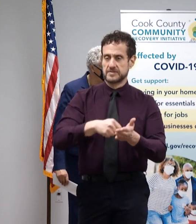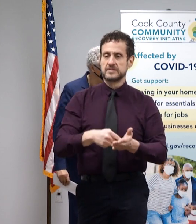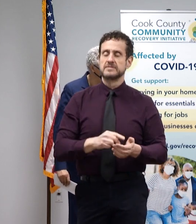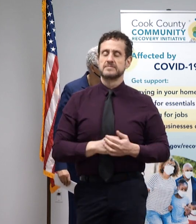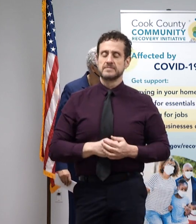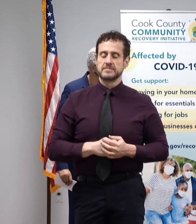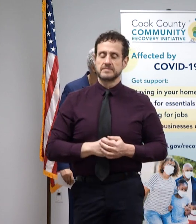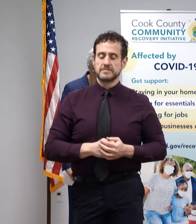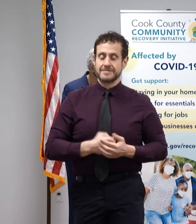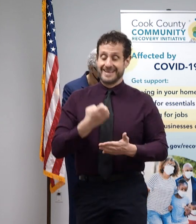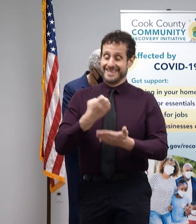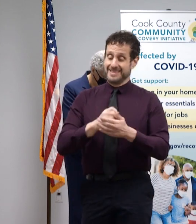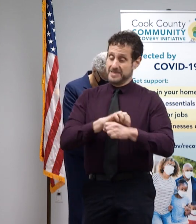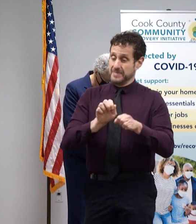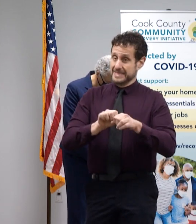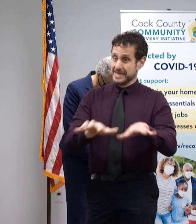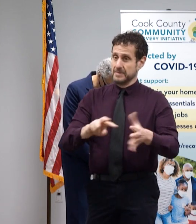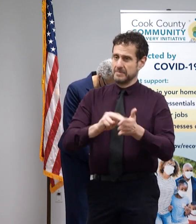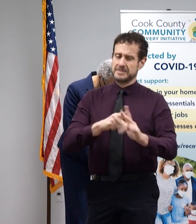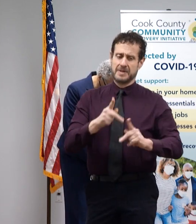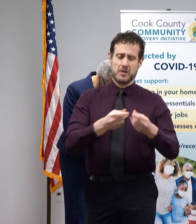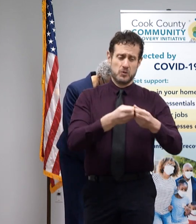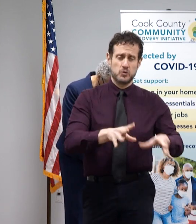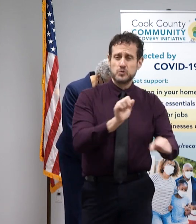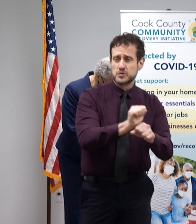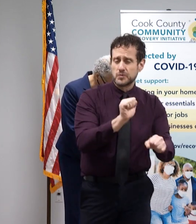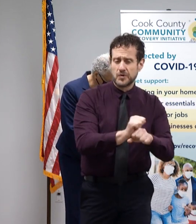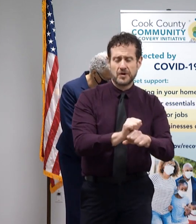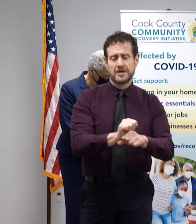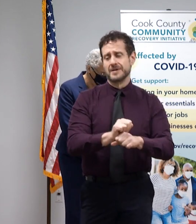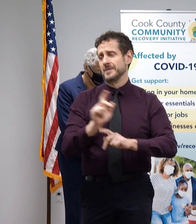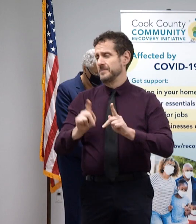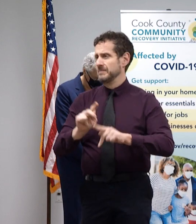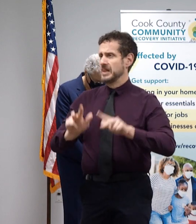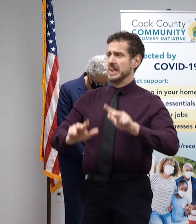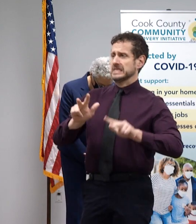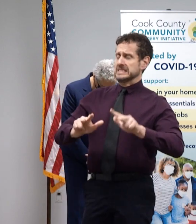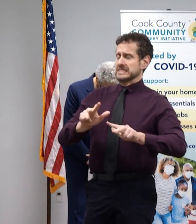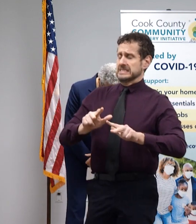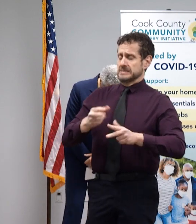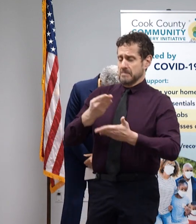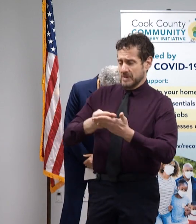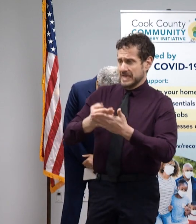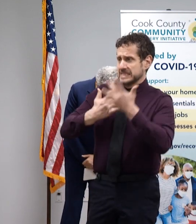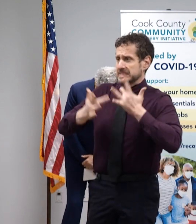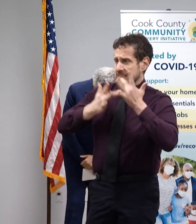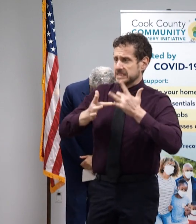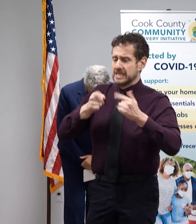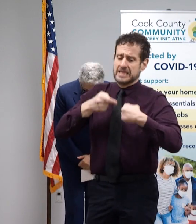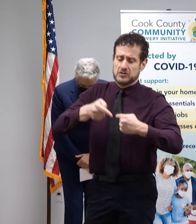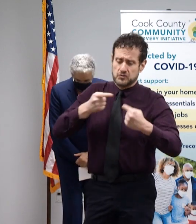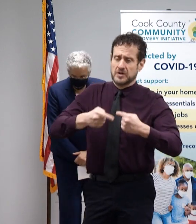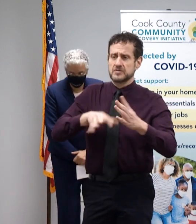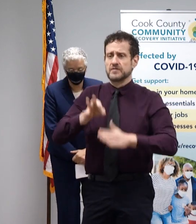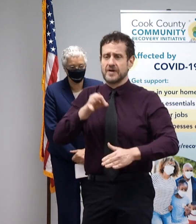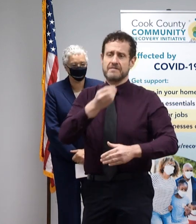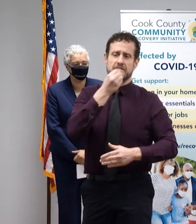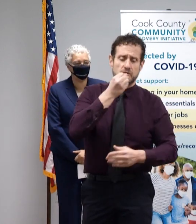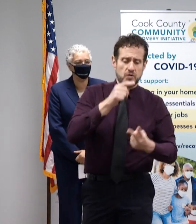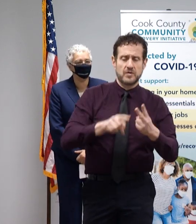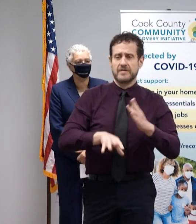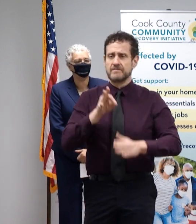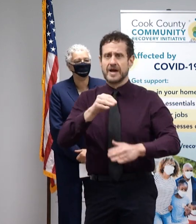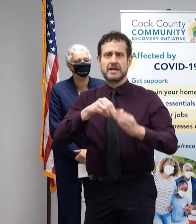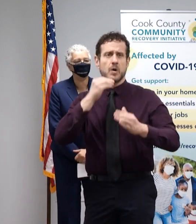job losses and financial instability for residents as they struggle to meet essential daily needs like food, shelter,